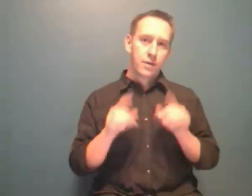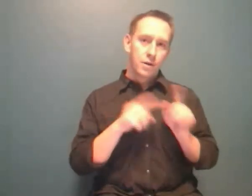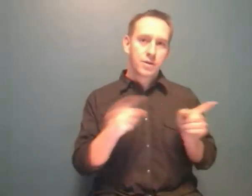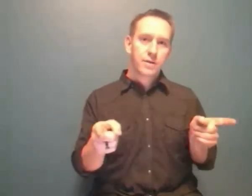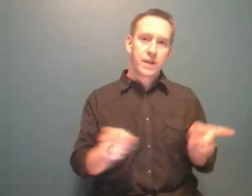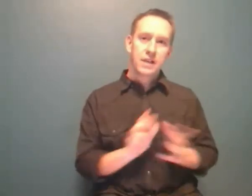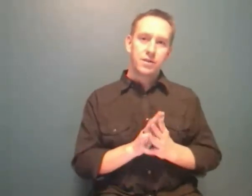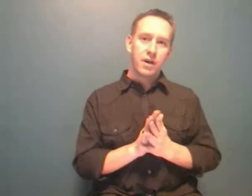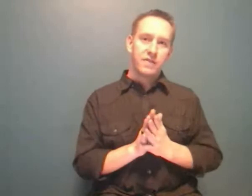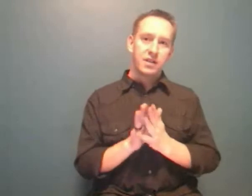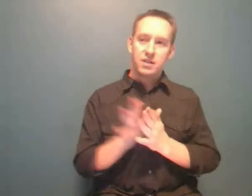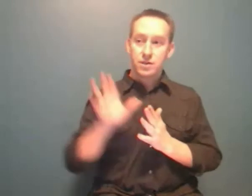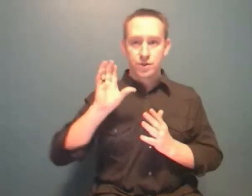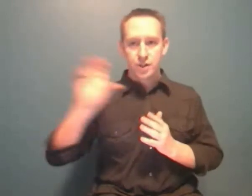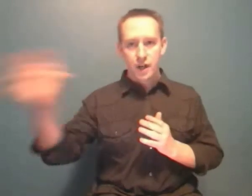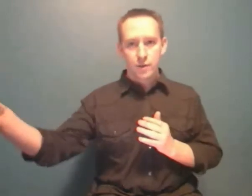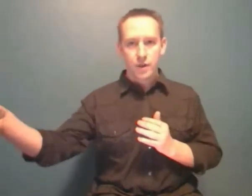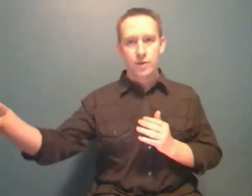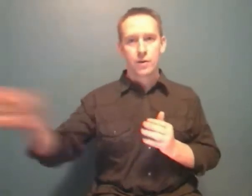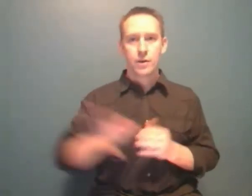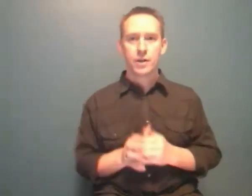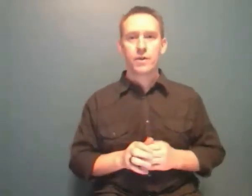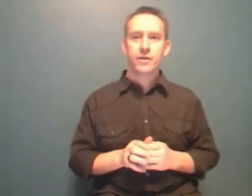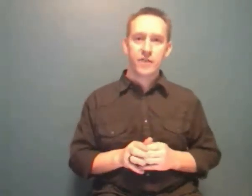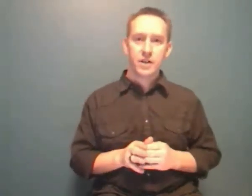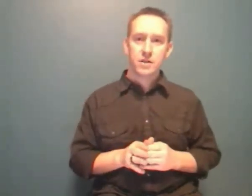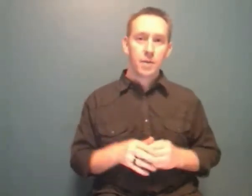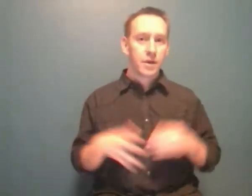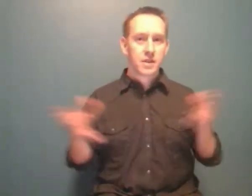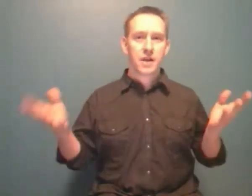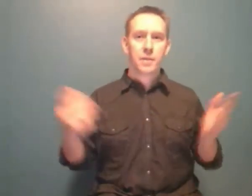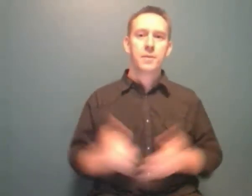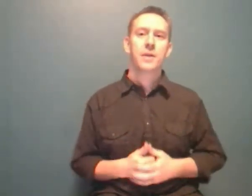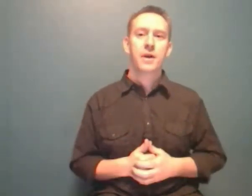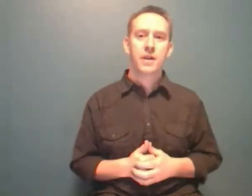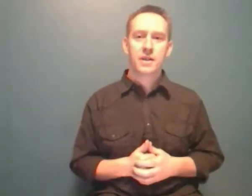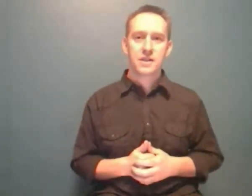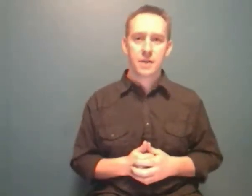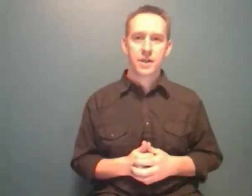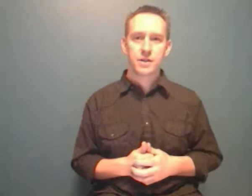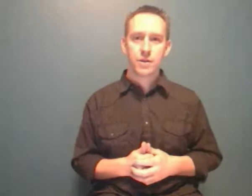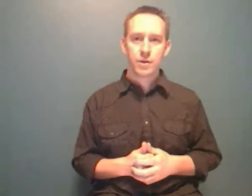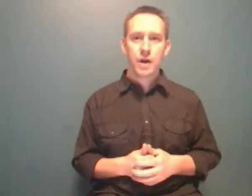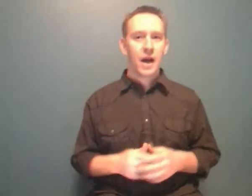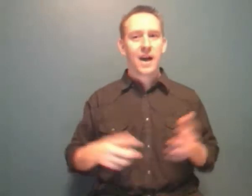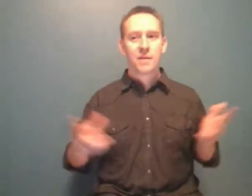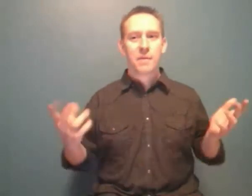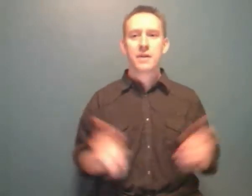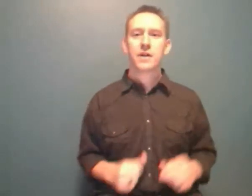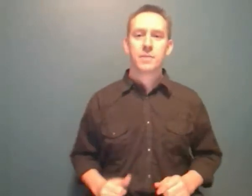those two things you'll have access to share what you're learning with your friends because hey, maybe they might like the same thing as you do and maybe they're going to be